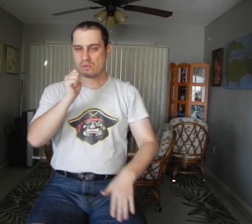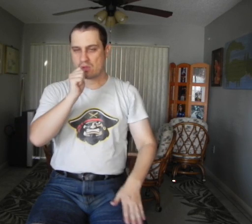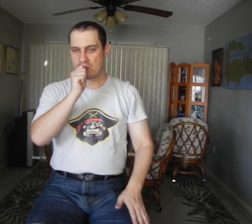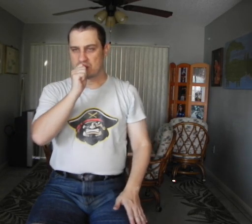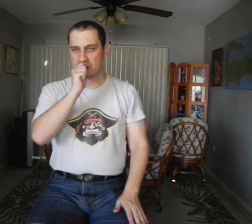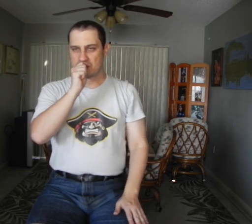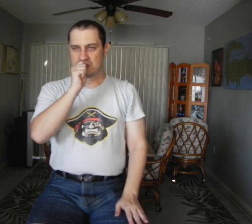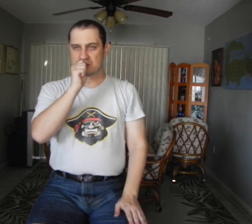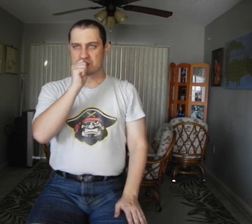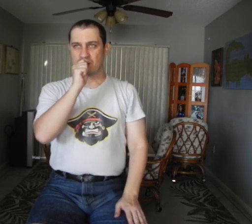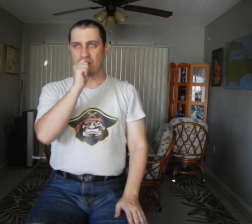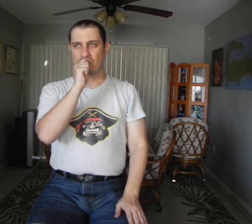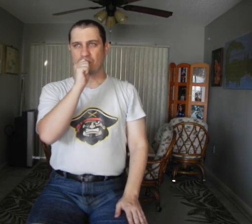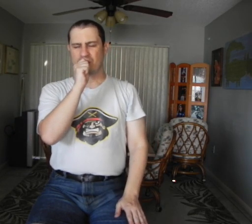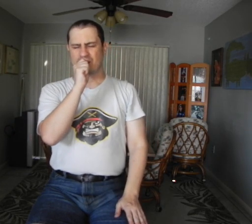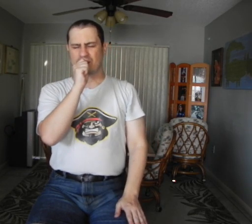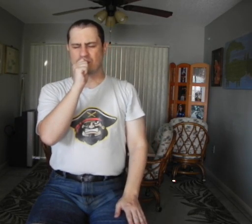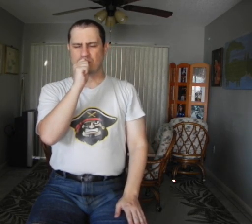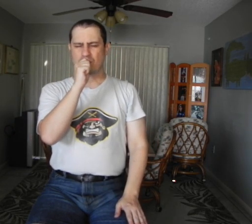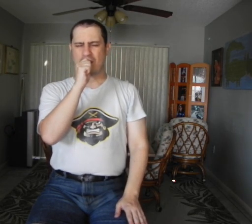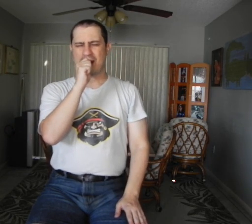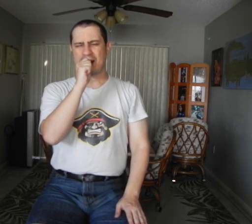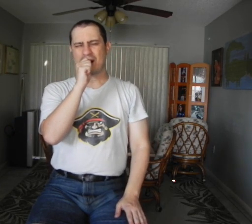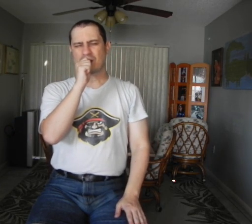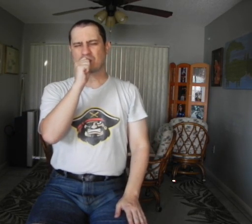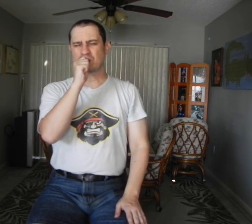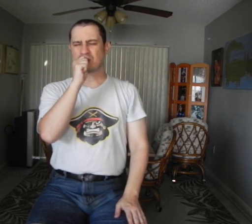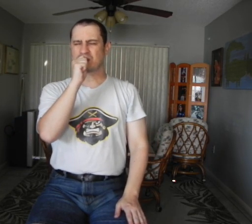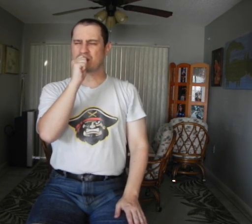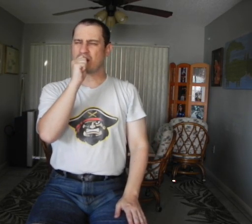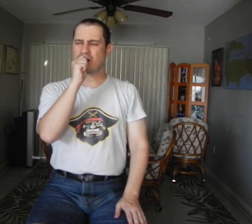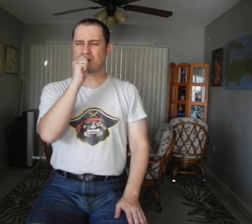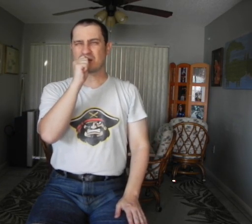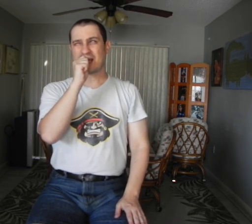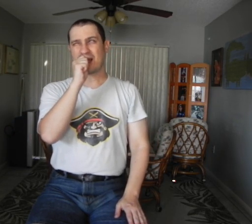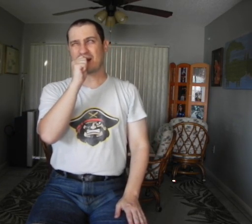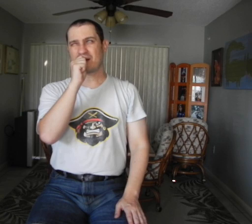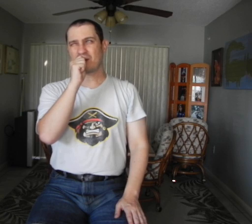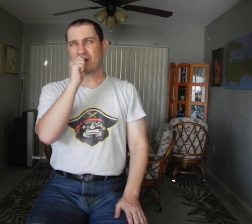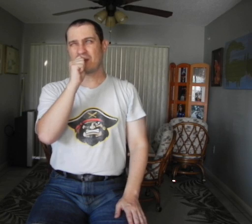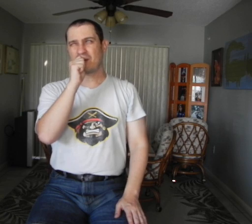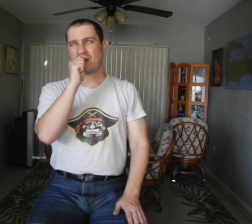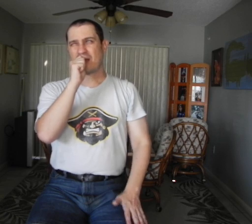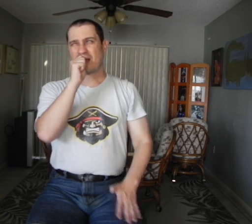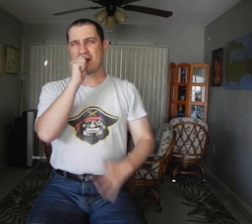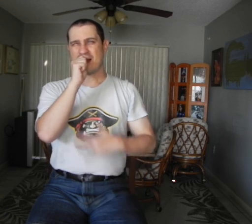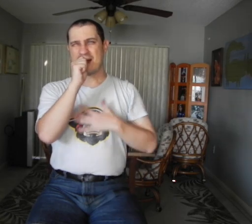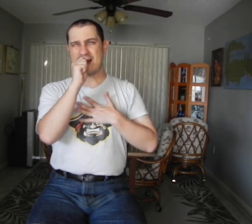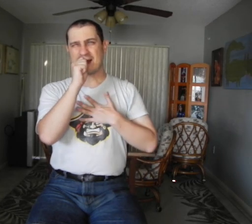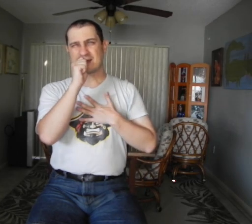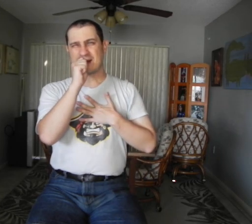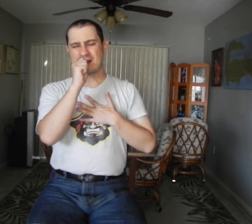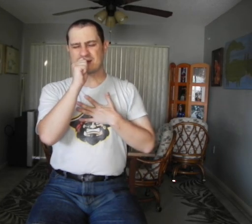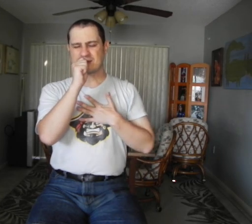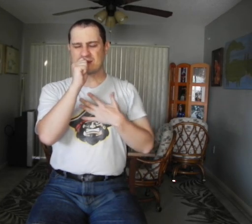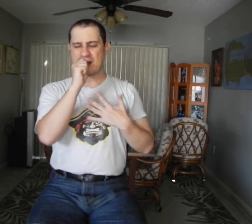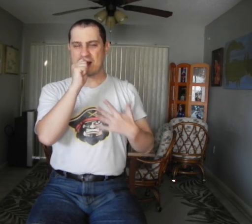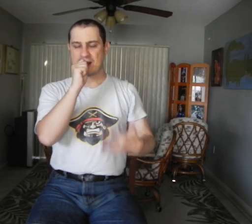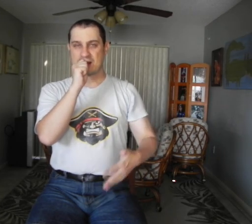He told me that the power would grow like the grip that ride on the bike